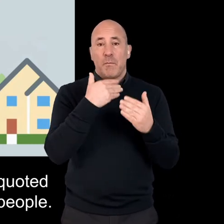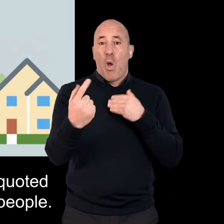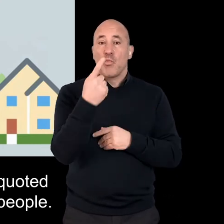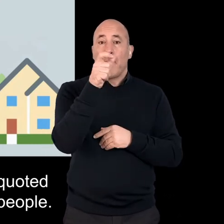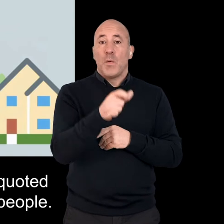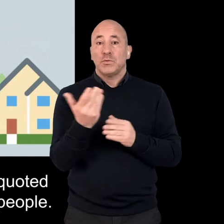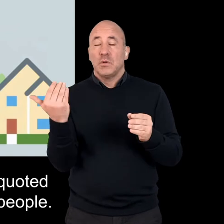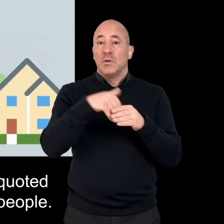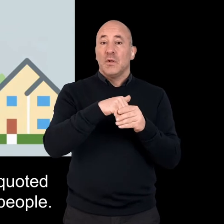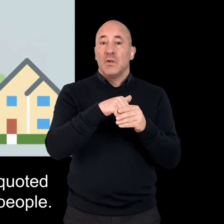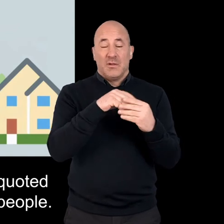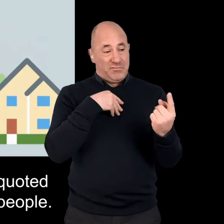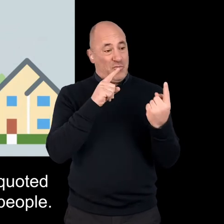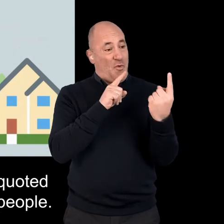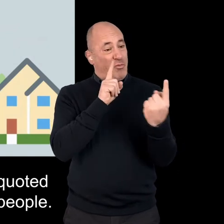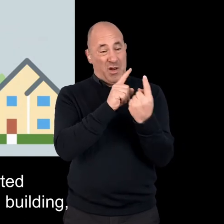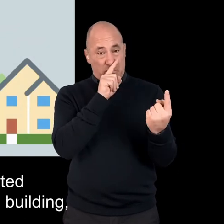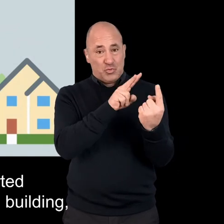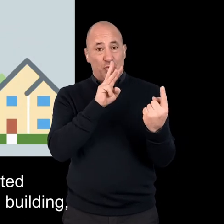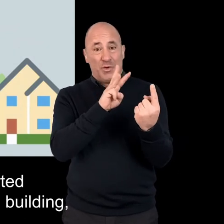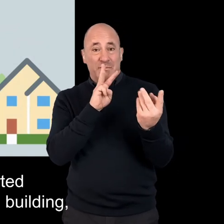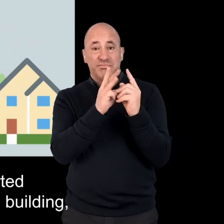quoted was that they can include several people.